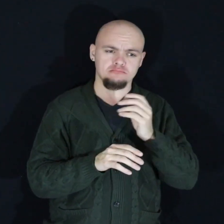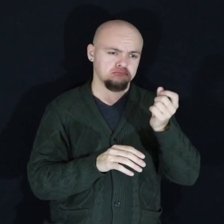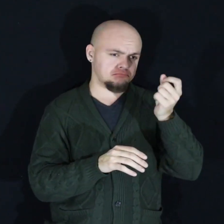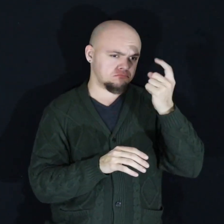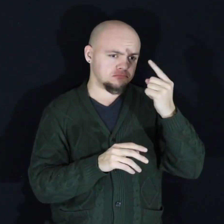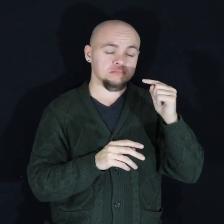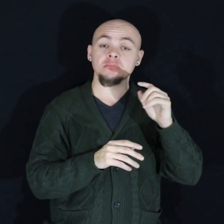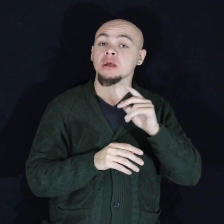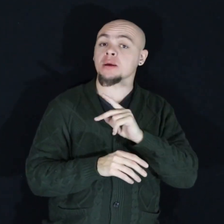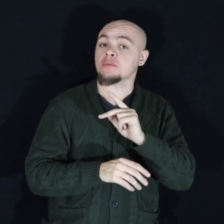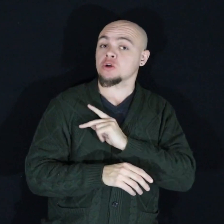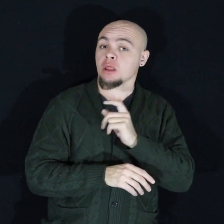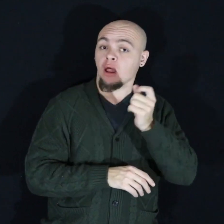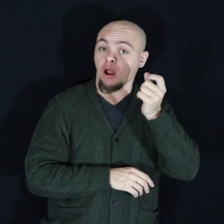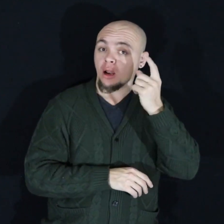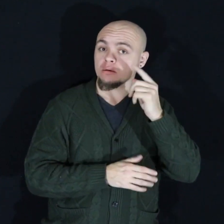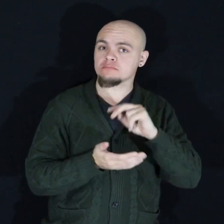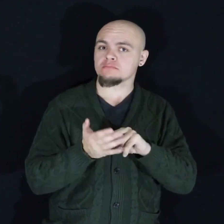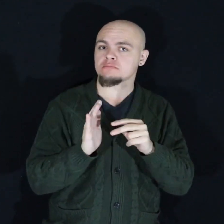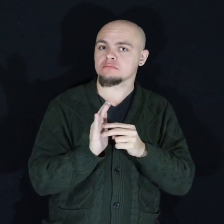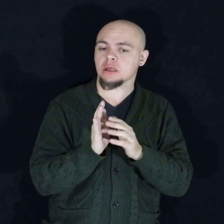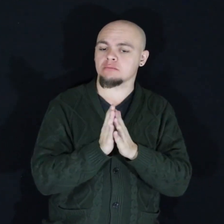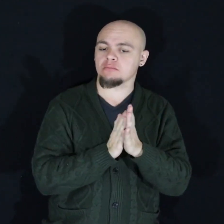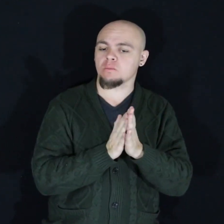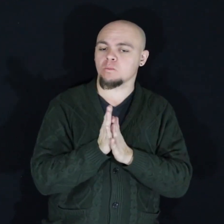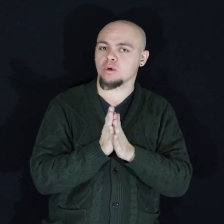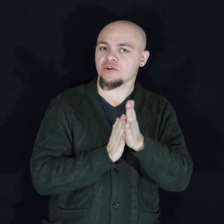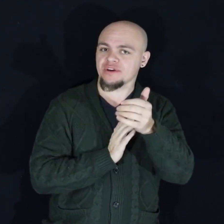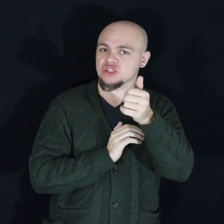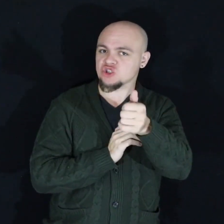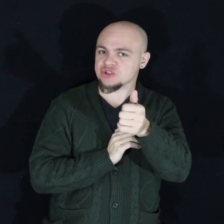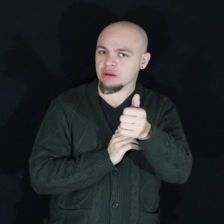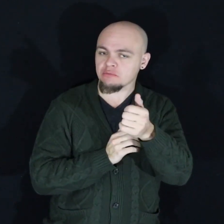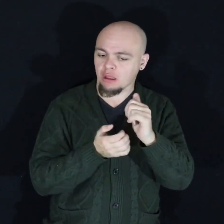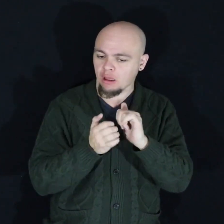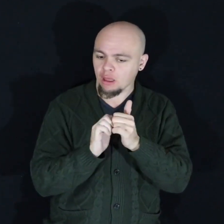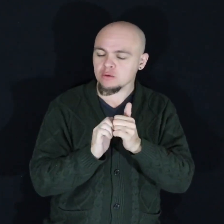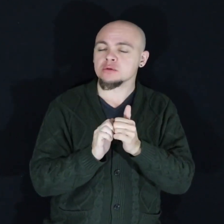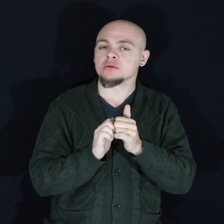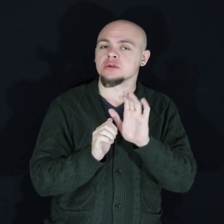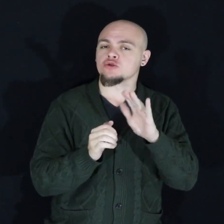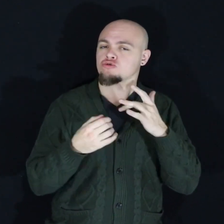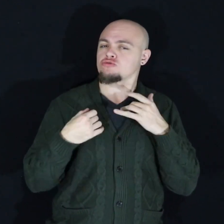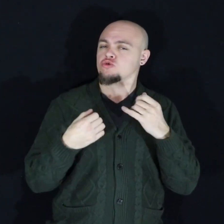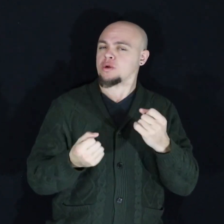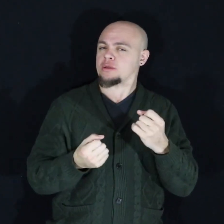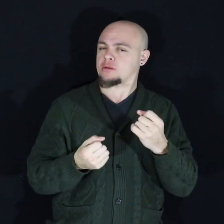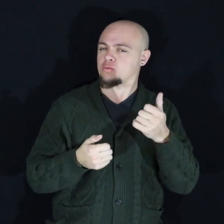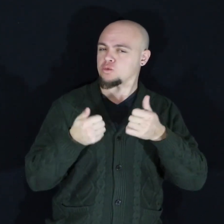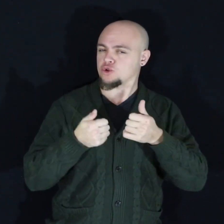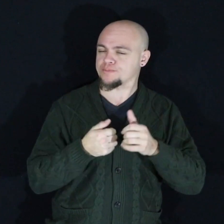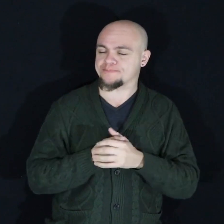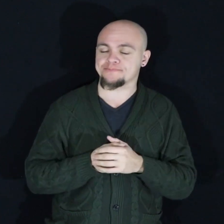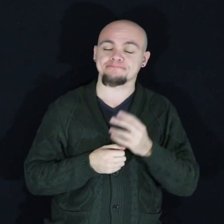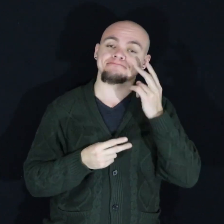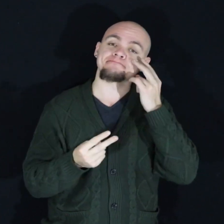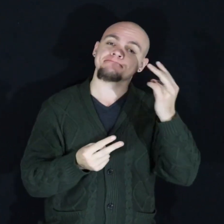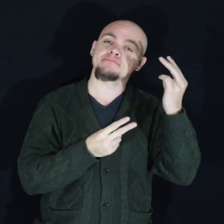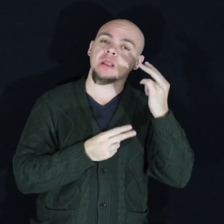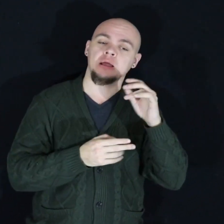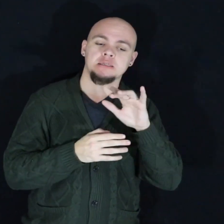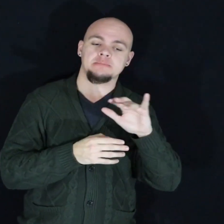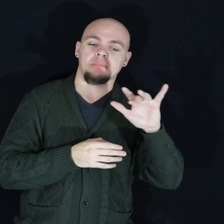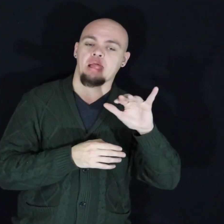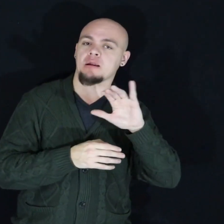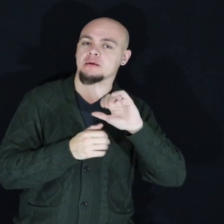you understand personality you know what motivates you and what your strengths are you know I look back on that spelling